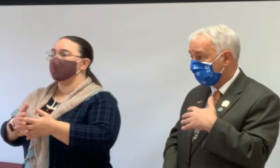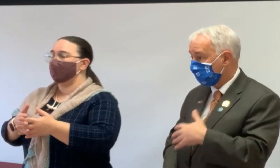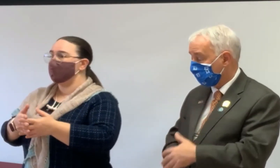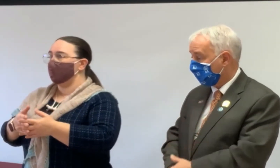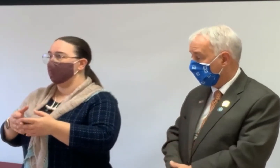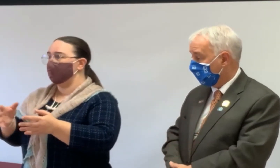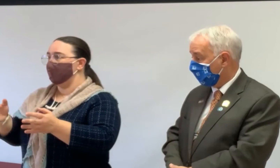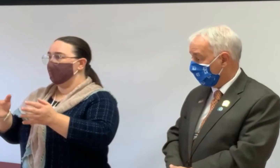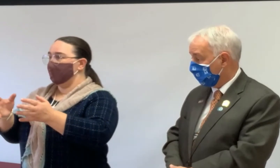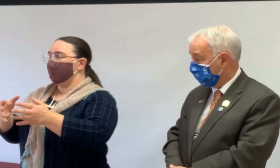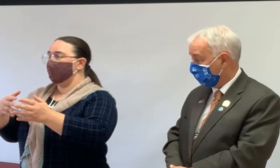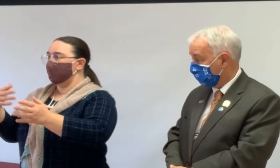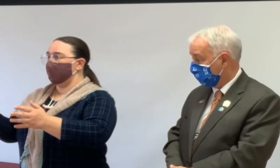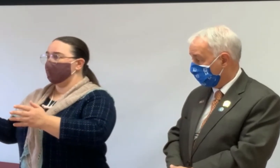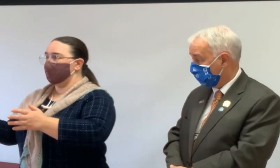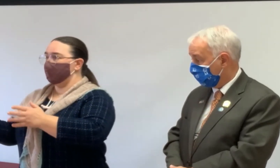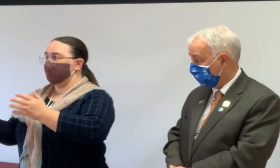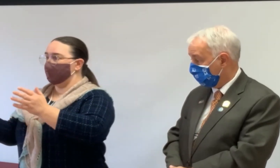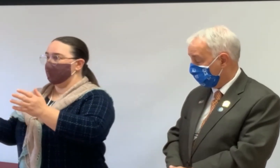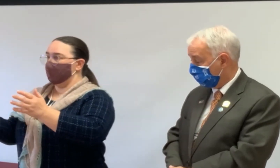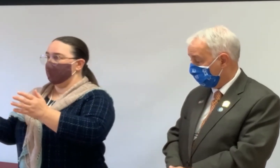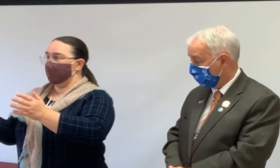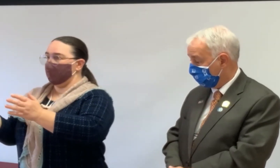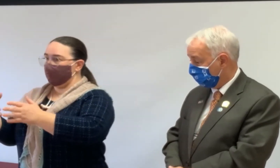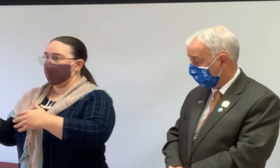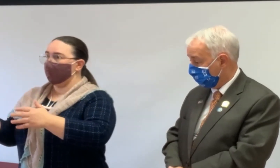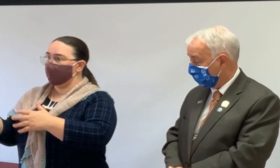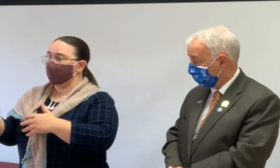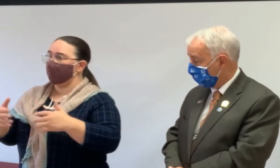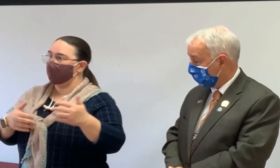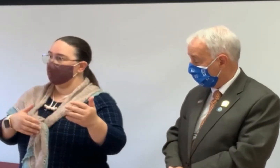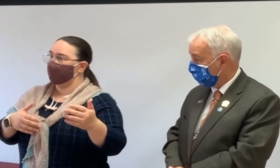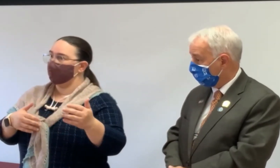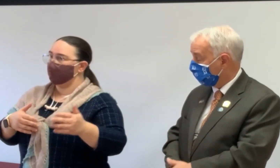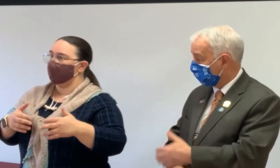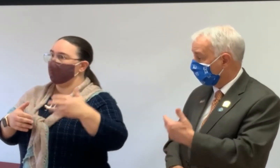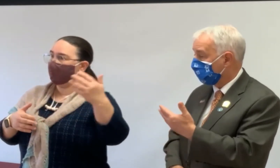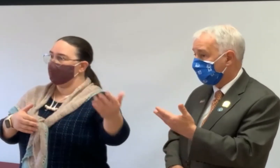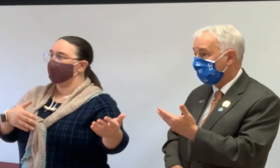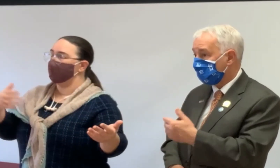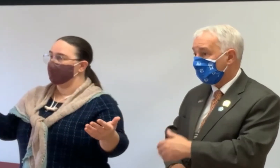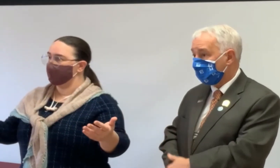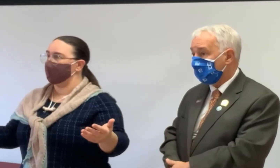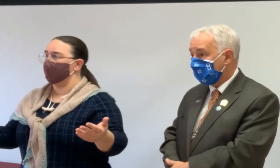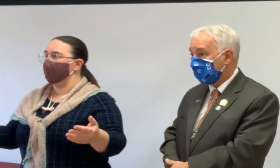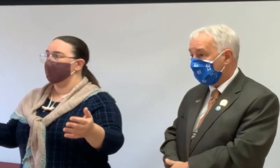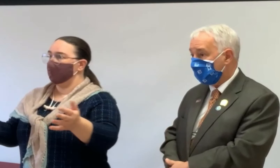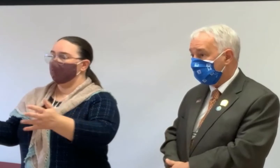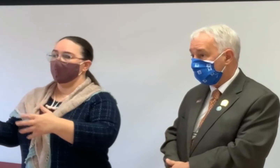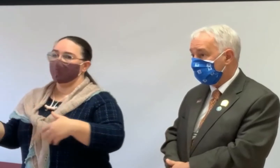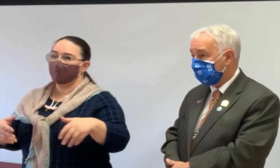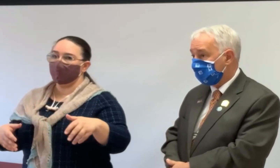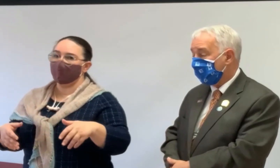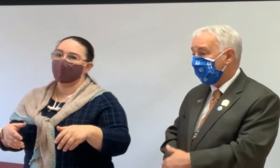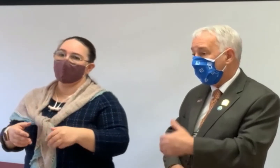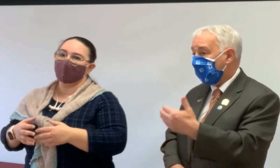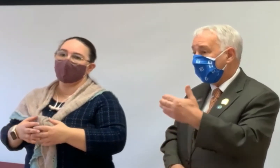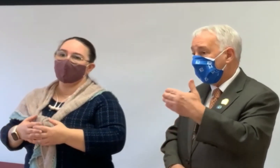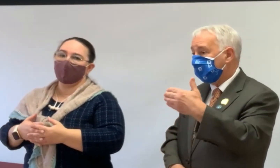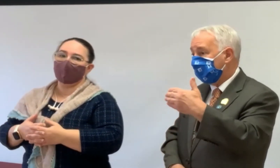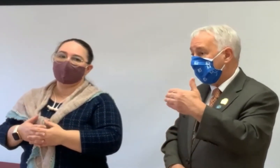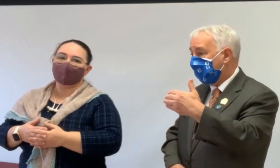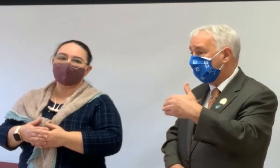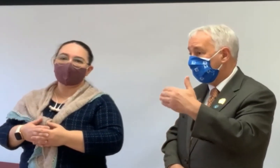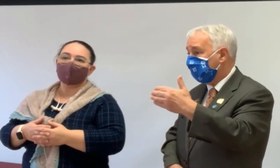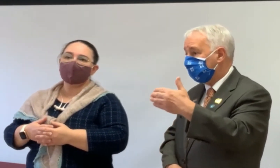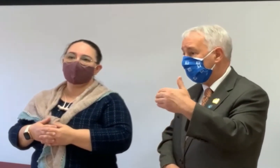sell and buy at the same time. You would get to make it more comfortable and buy before you sell by using the reverse mortgage.